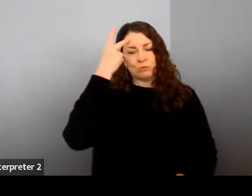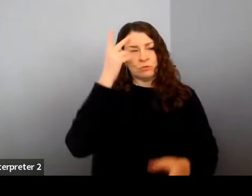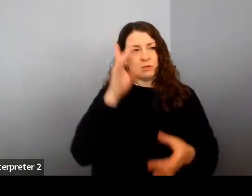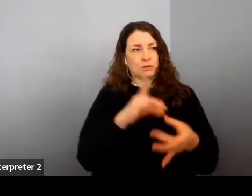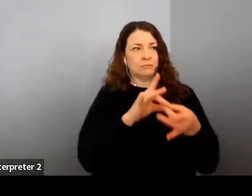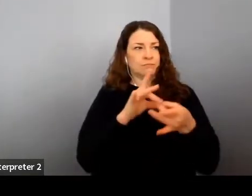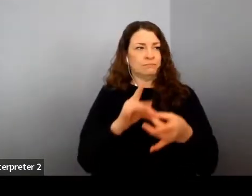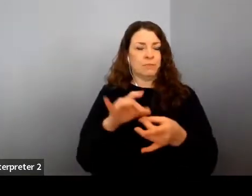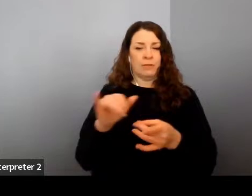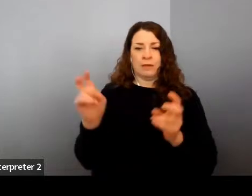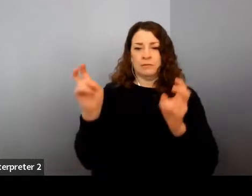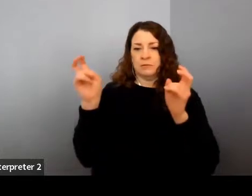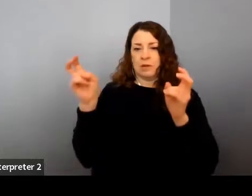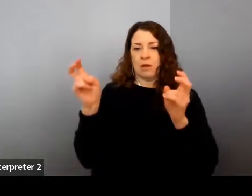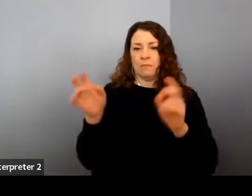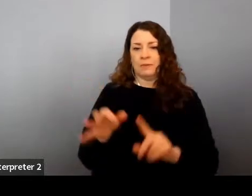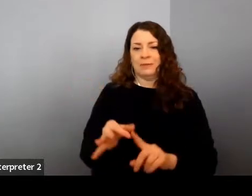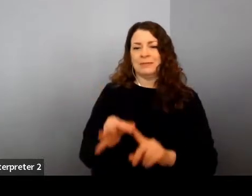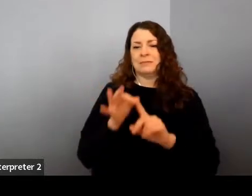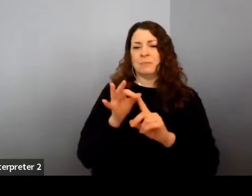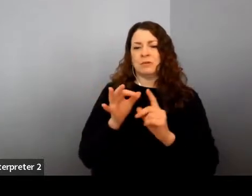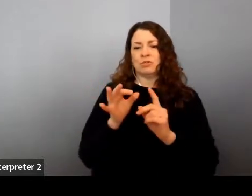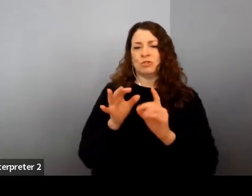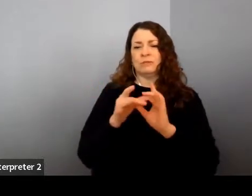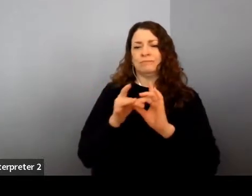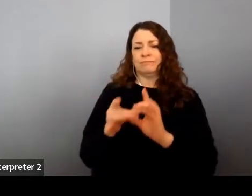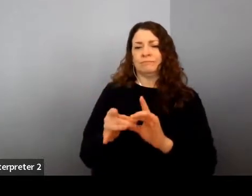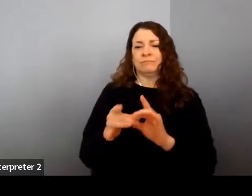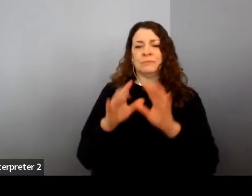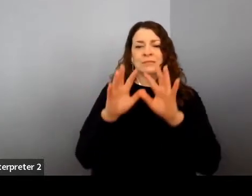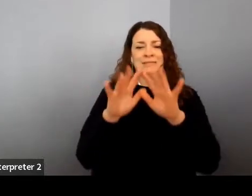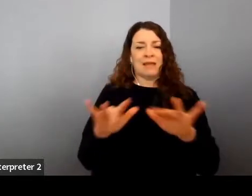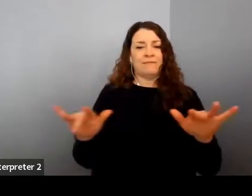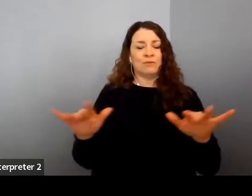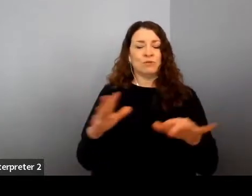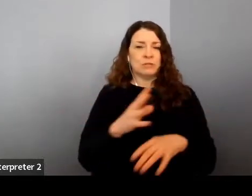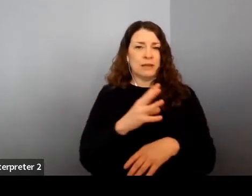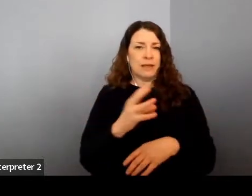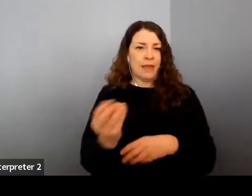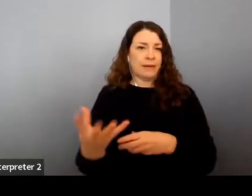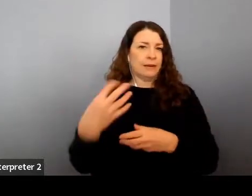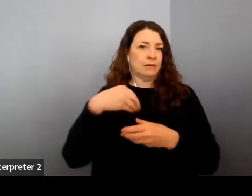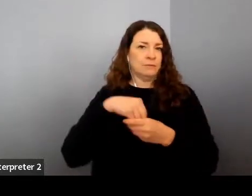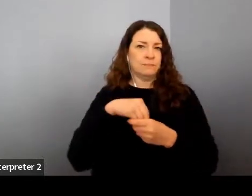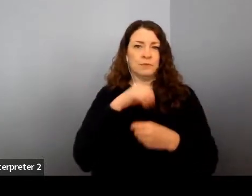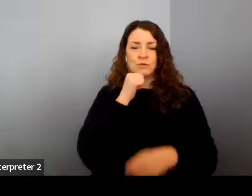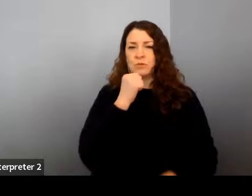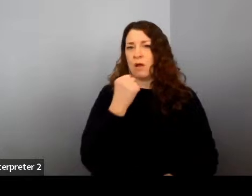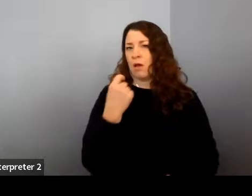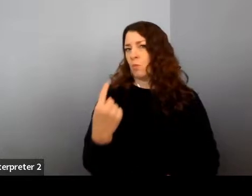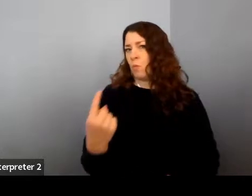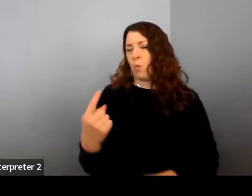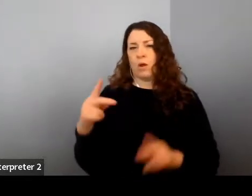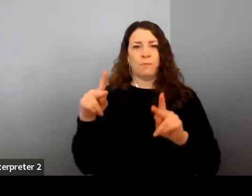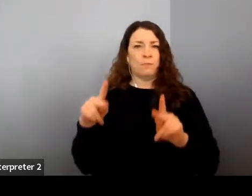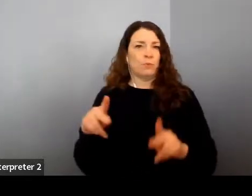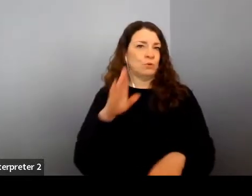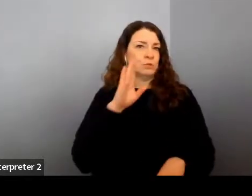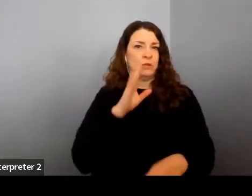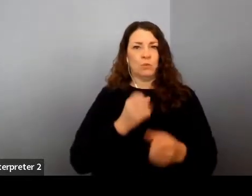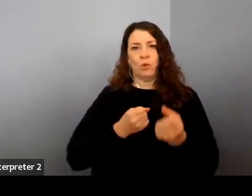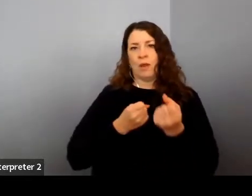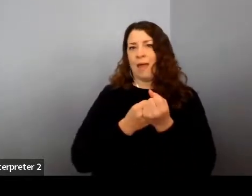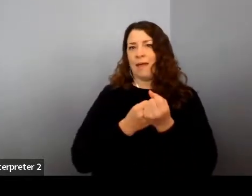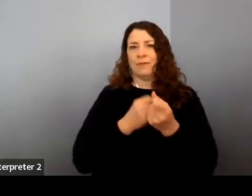topic, especially when it comes to diversity and inclusion. I don't think there's a single person who would advocate for lowering